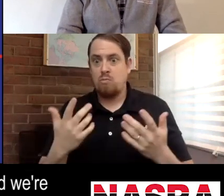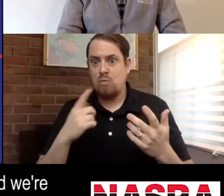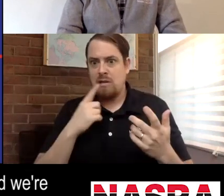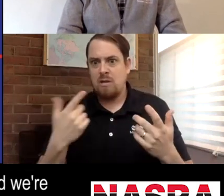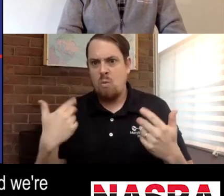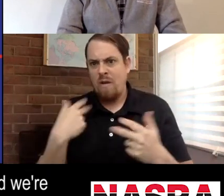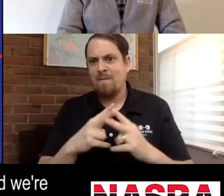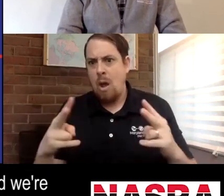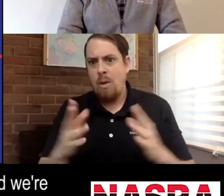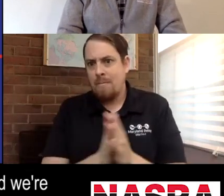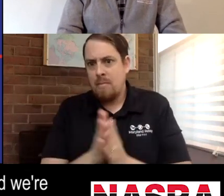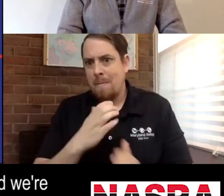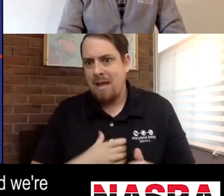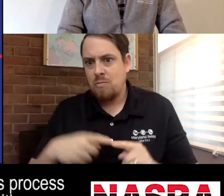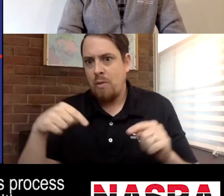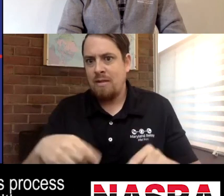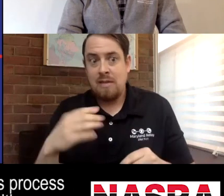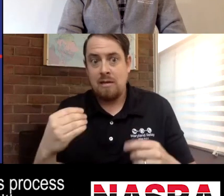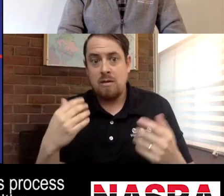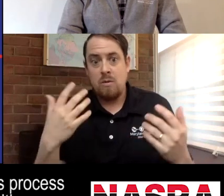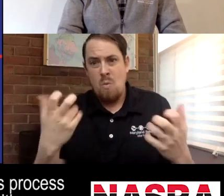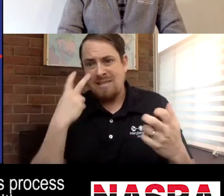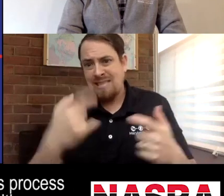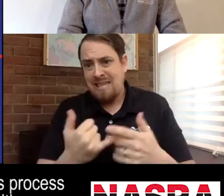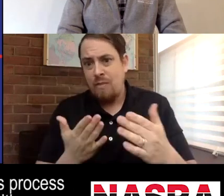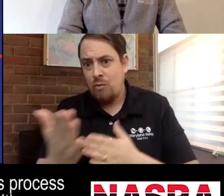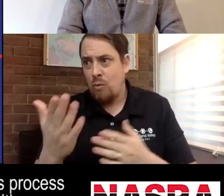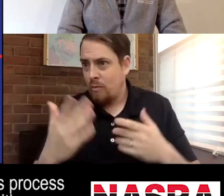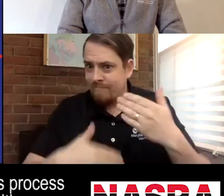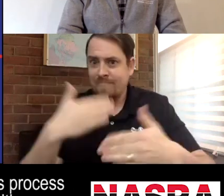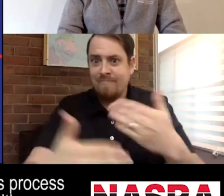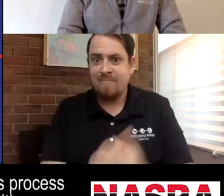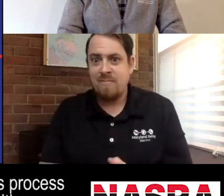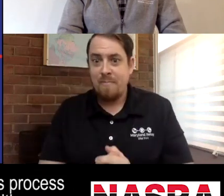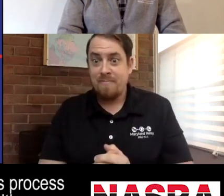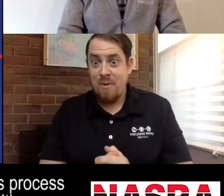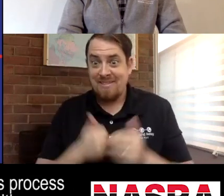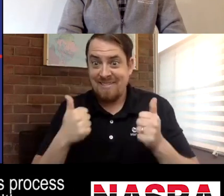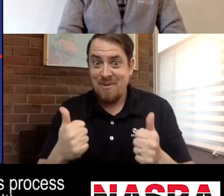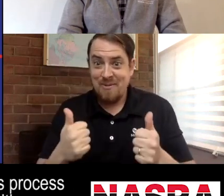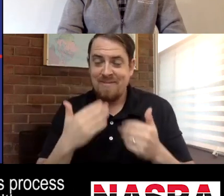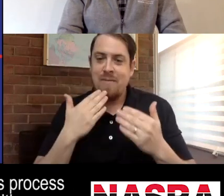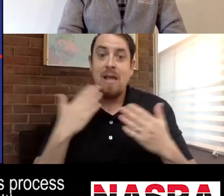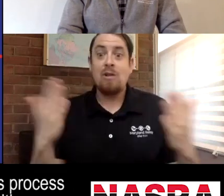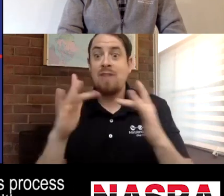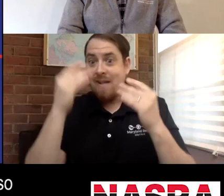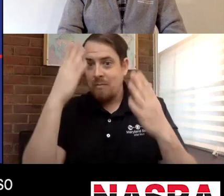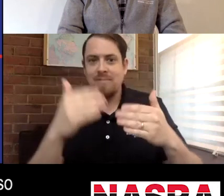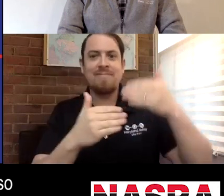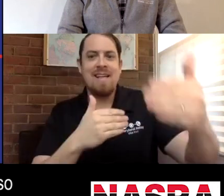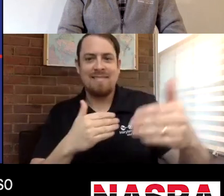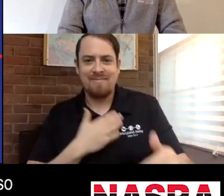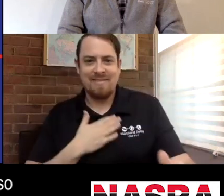a deeper dive with any of you on this. We're very, very excited. We're passionate about this process, and we want to see it through to fruition.